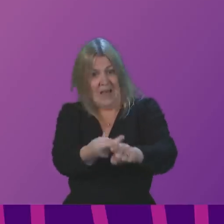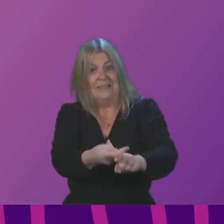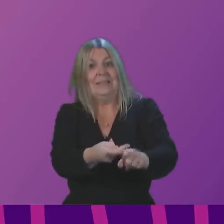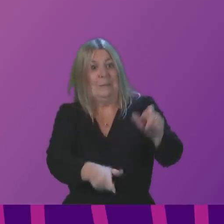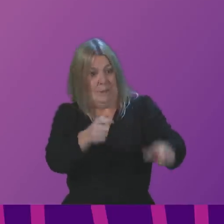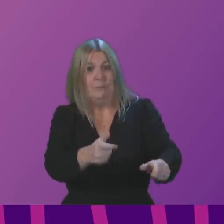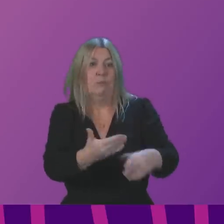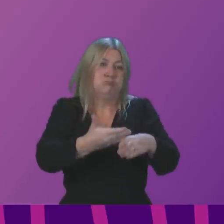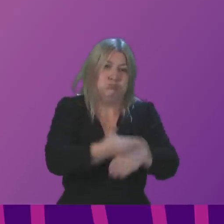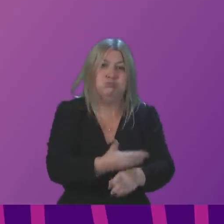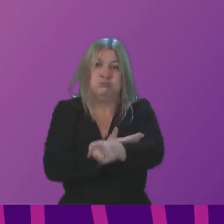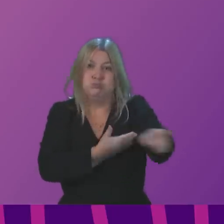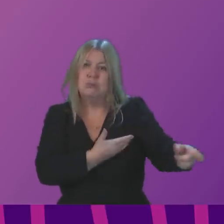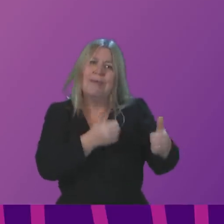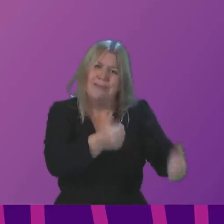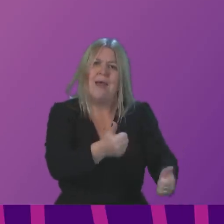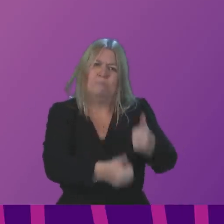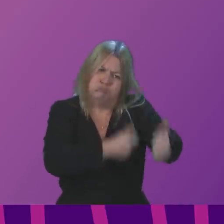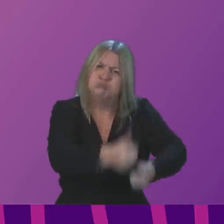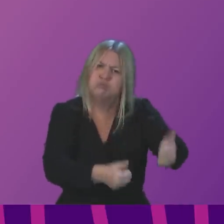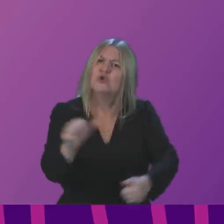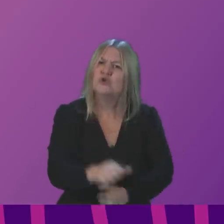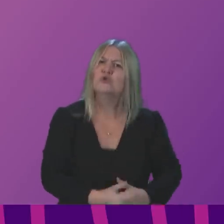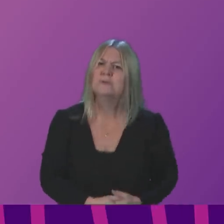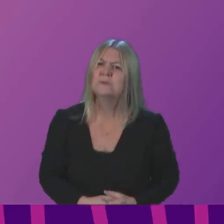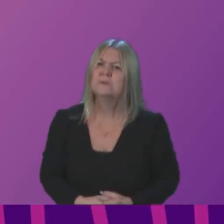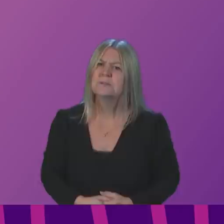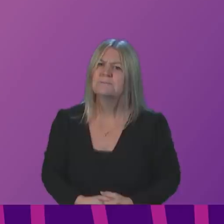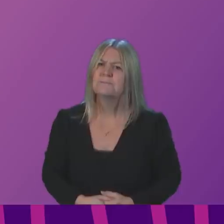working so hard right across the country, the credit they deserve.